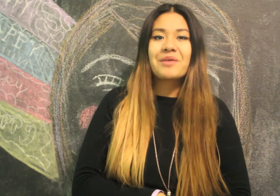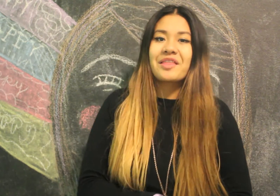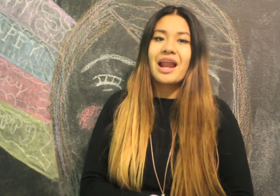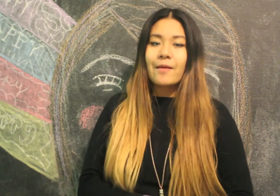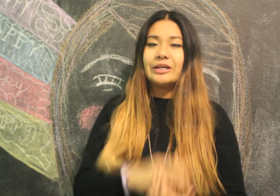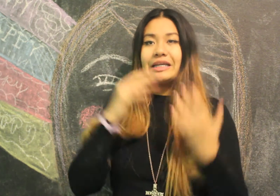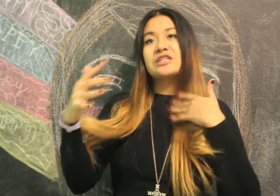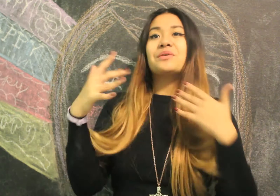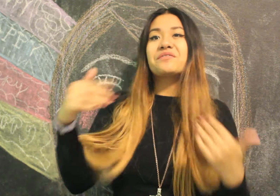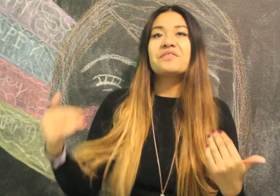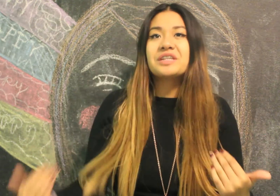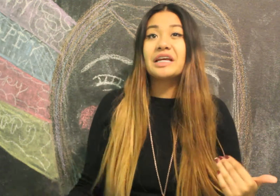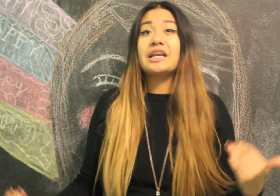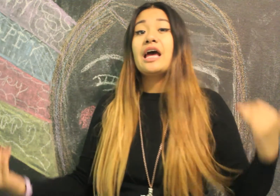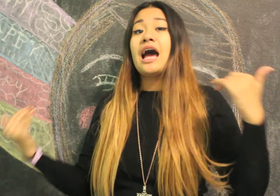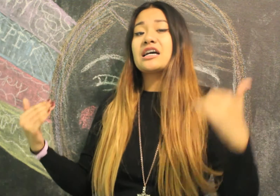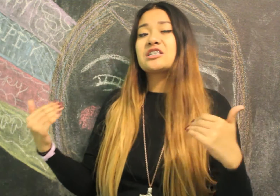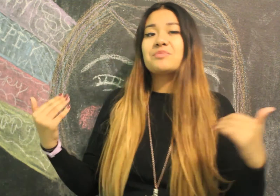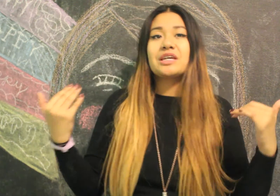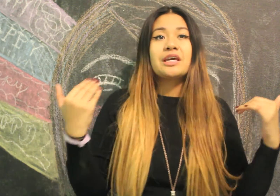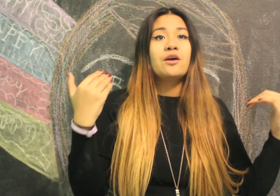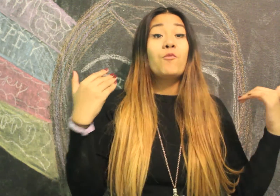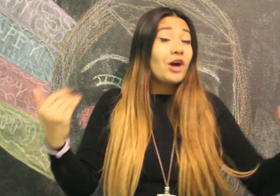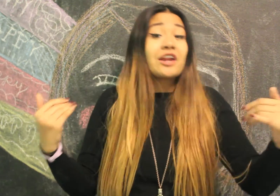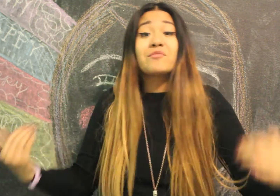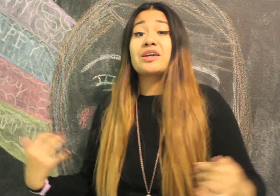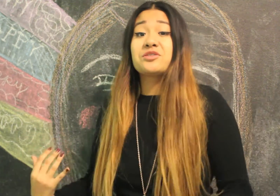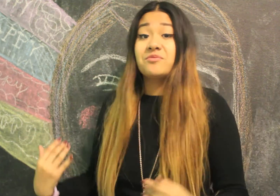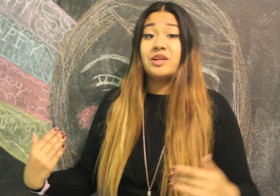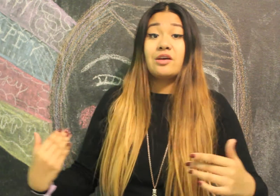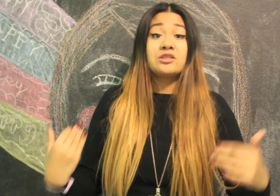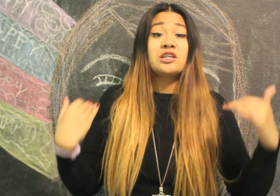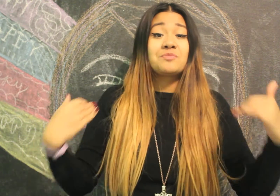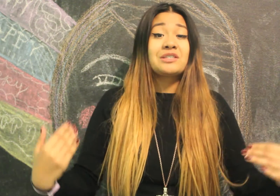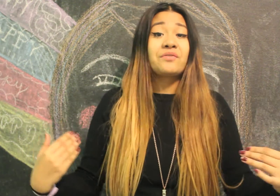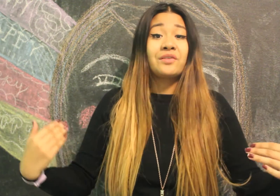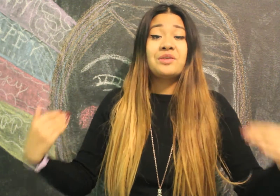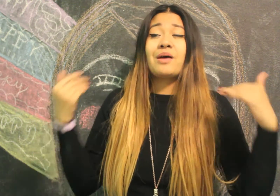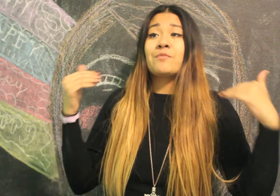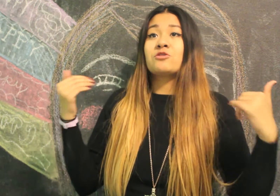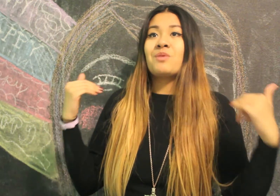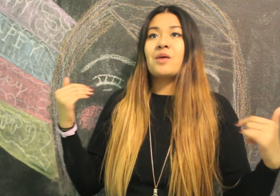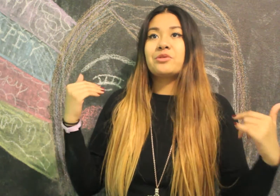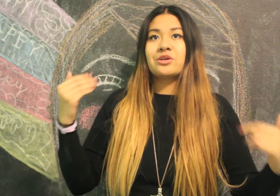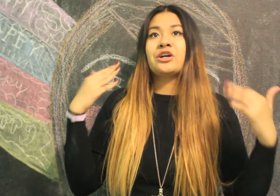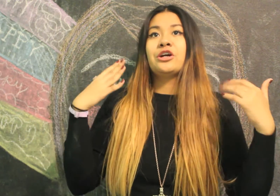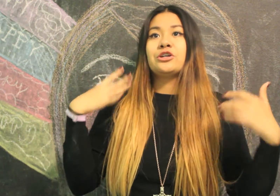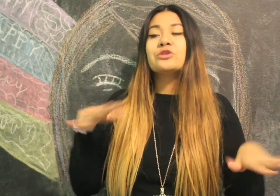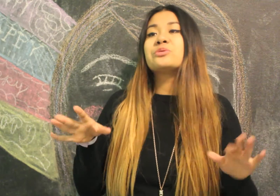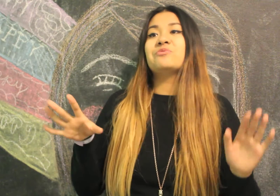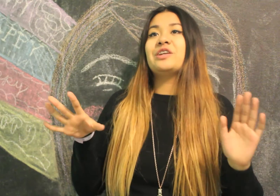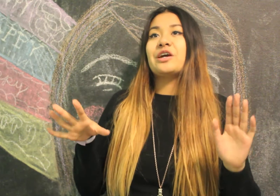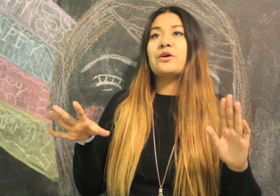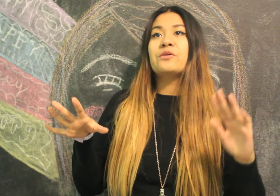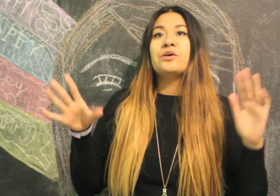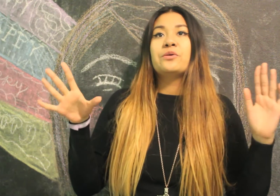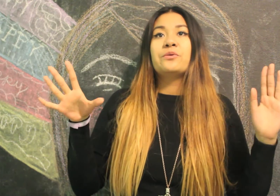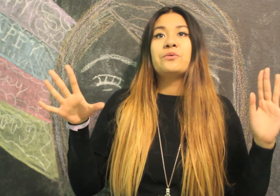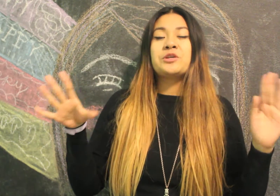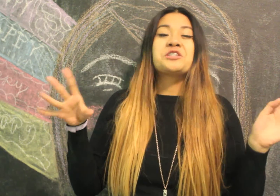about that happened in 2015 has to be one of my YouTube videos Specifically my most popular YouTube video, which